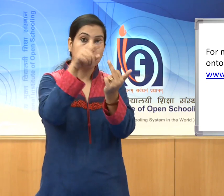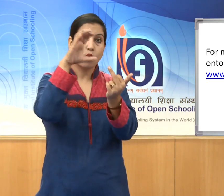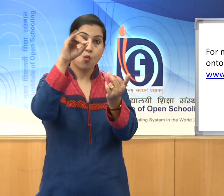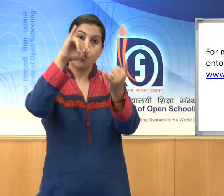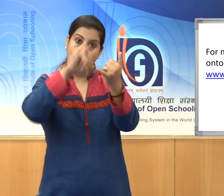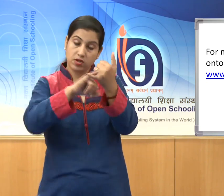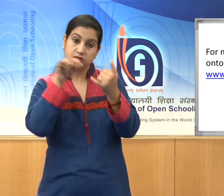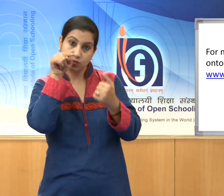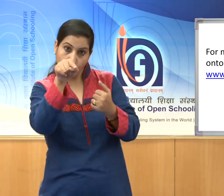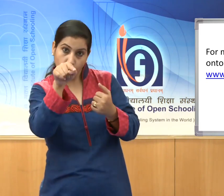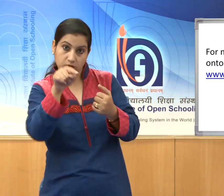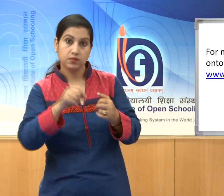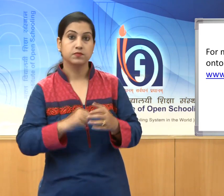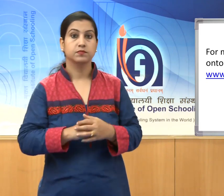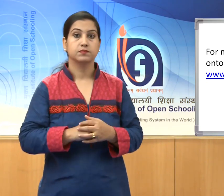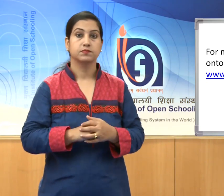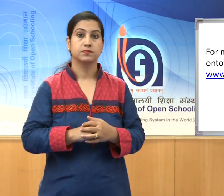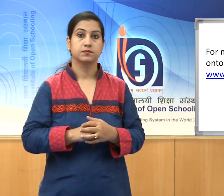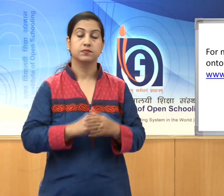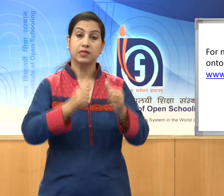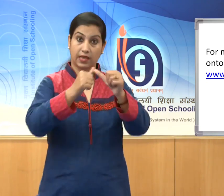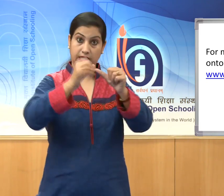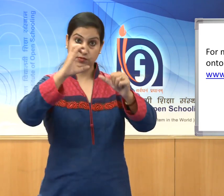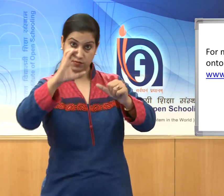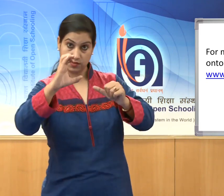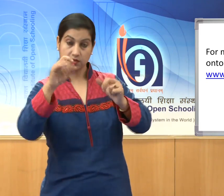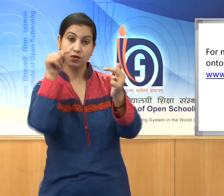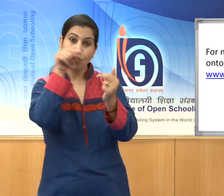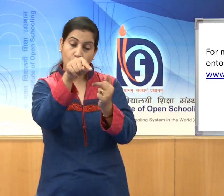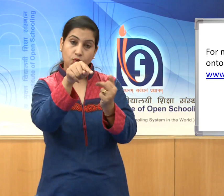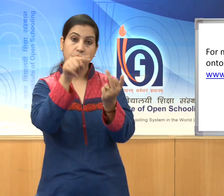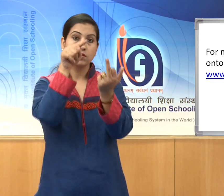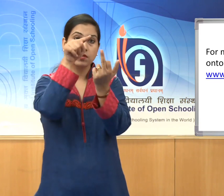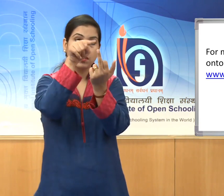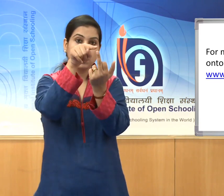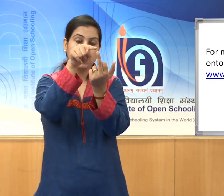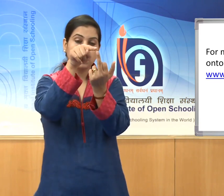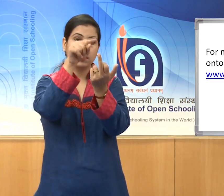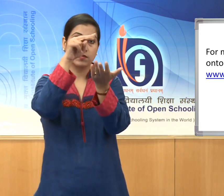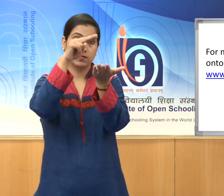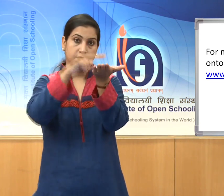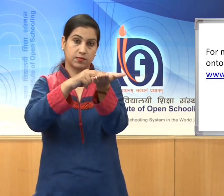.ac.in.